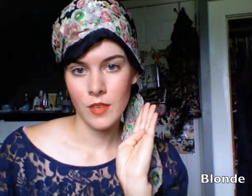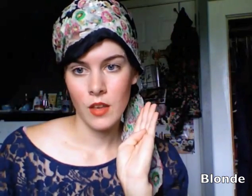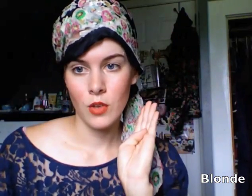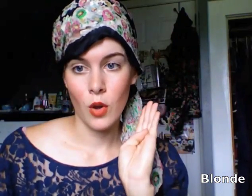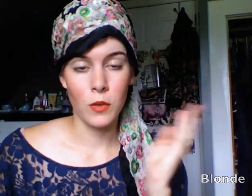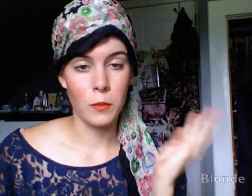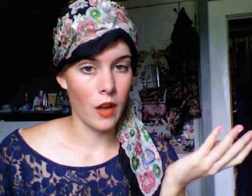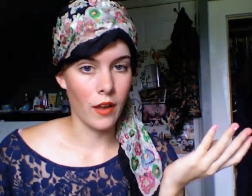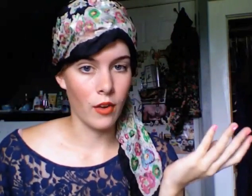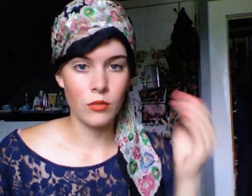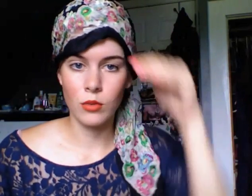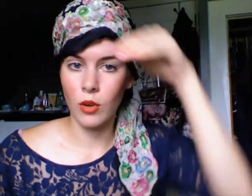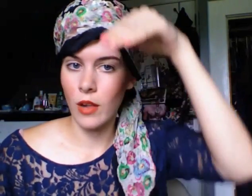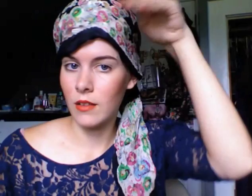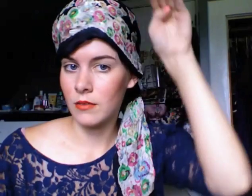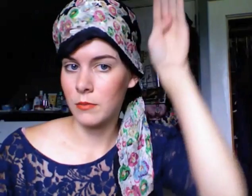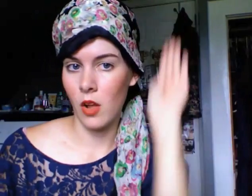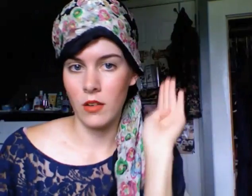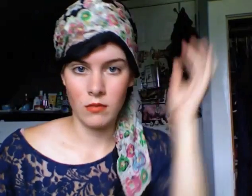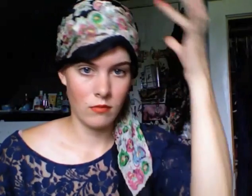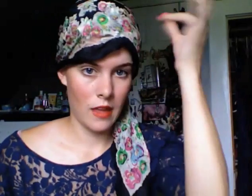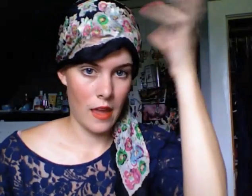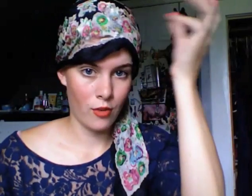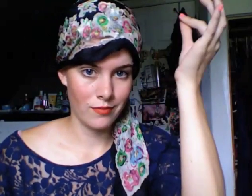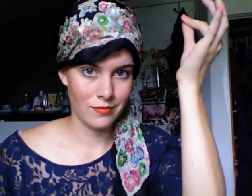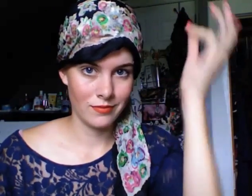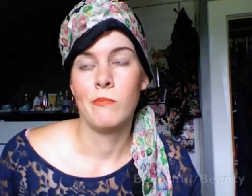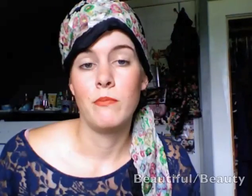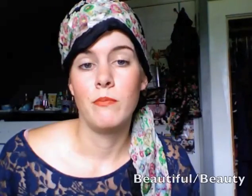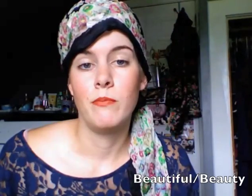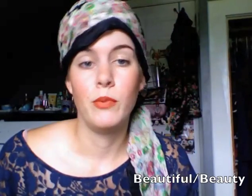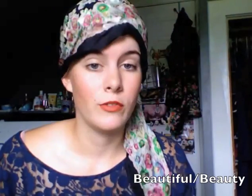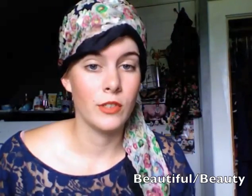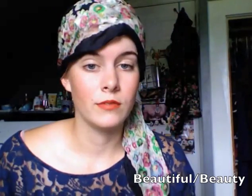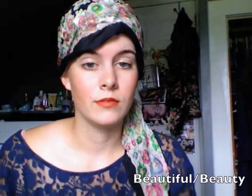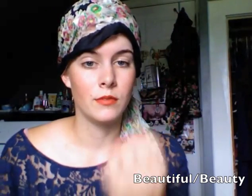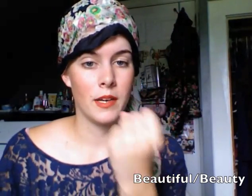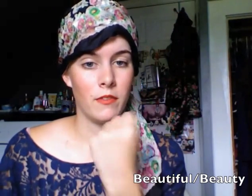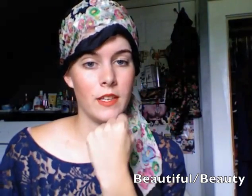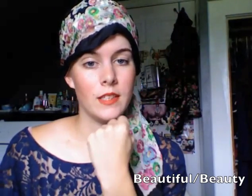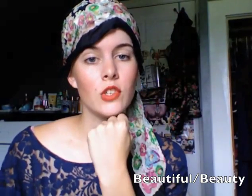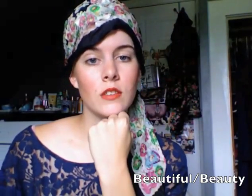So if you're blonde hair, you would go like, blonde hair. Beautiful! You make a fist at your chin,